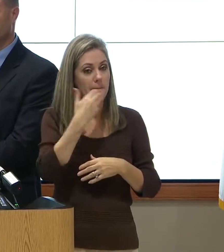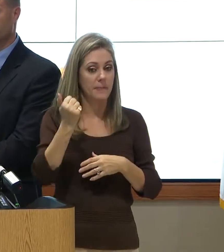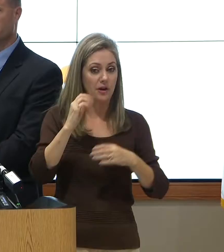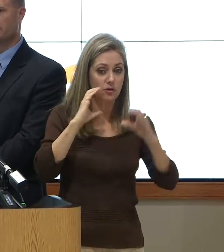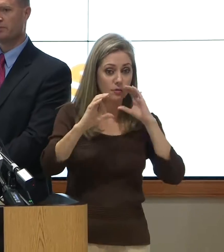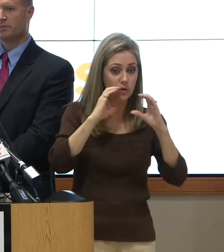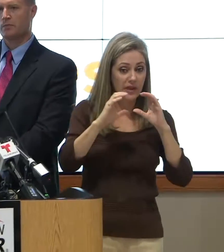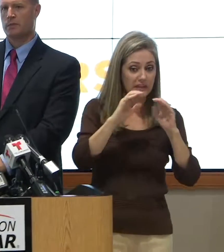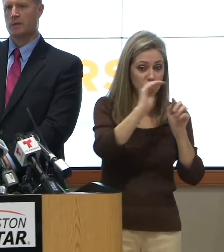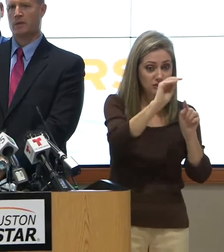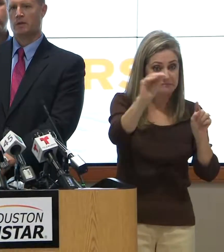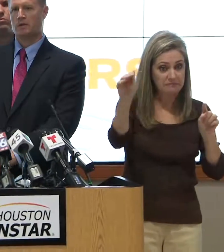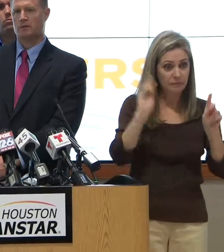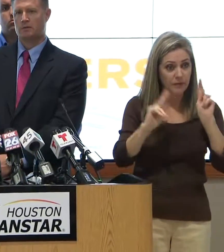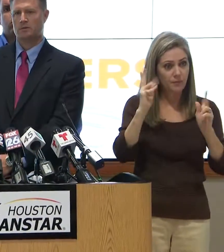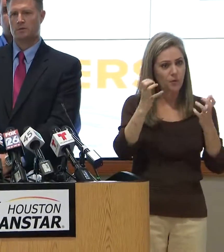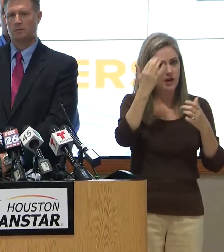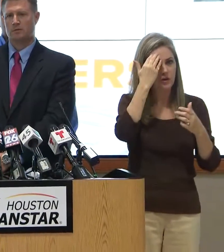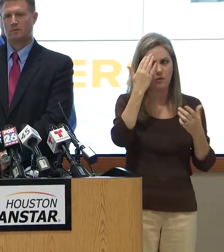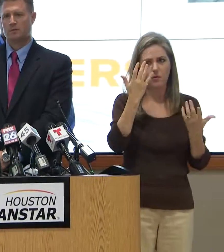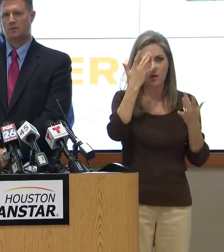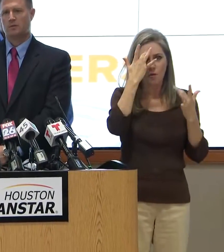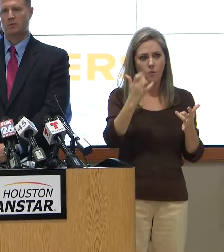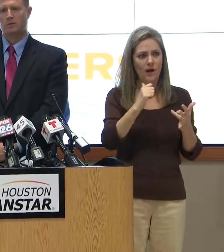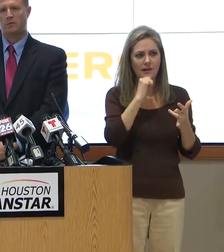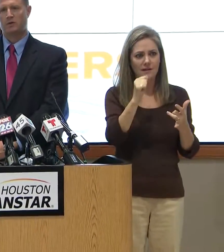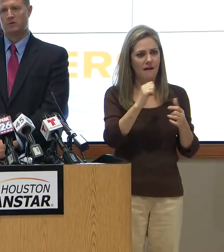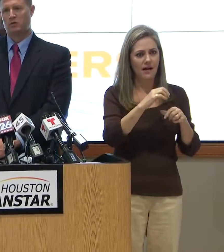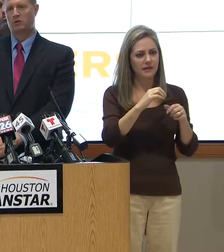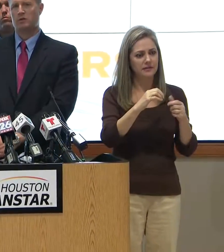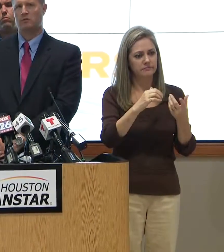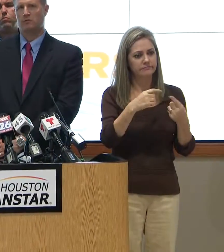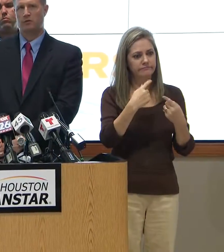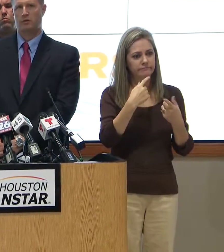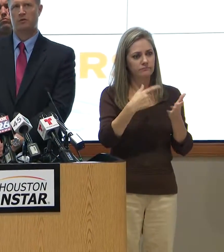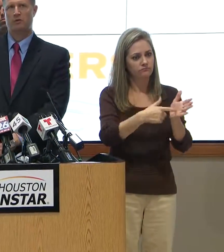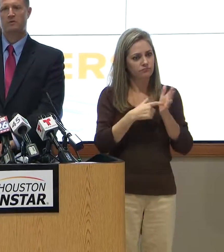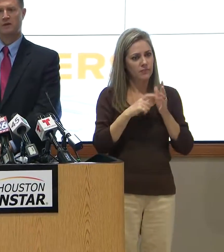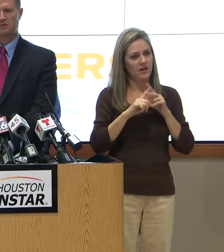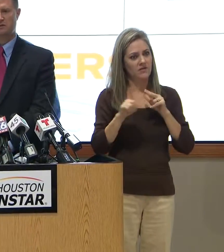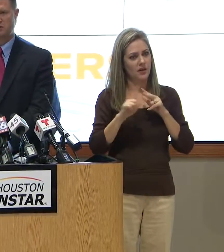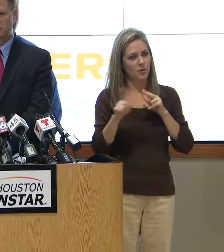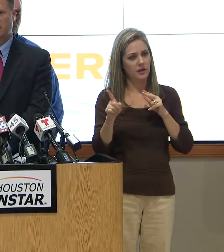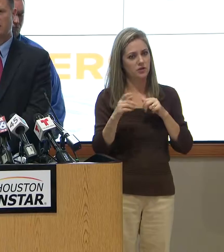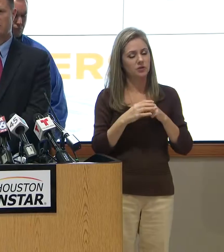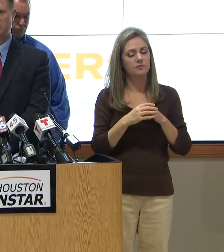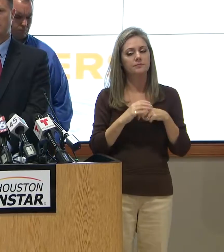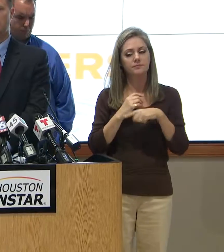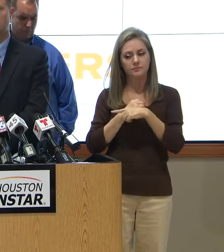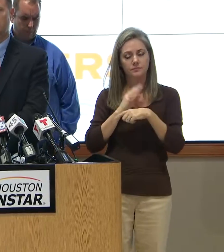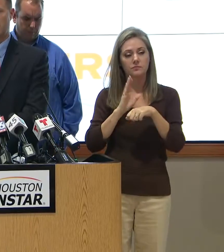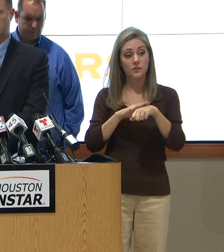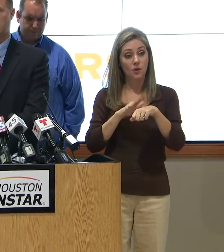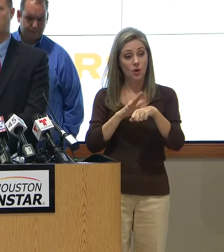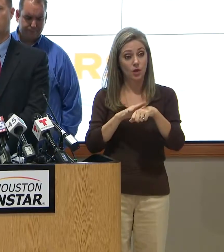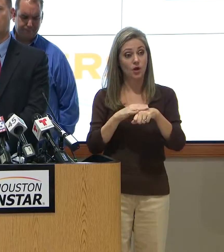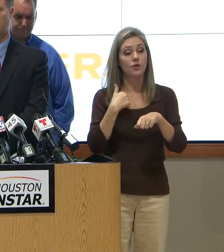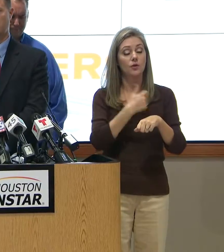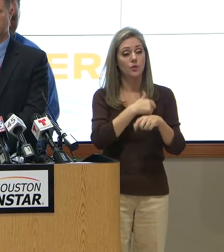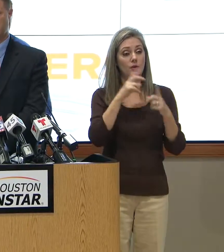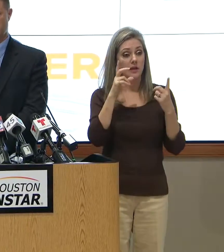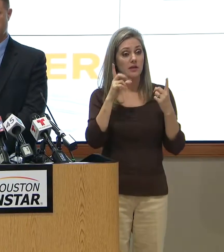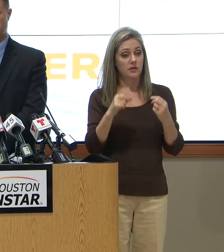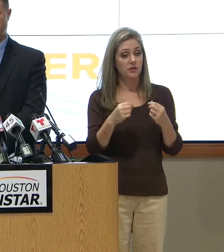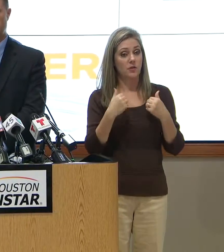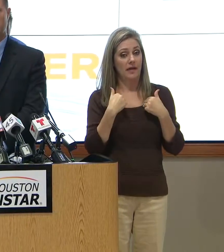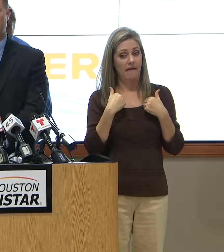to the residents in those areas? They want to know why evacuation is going to call for. Right. So from the alert perspective, we do have the alert gauge network